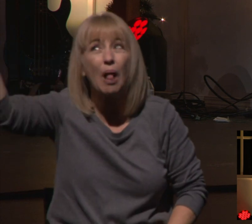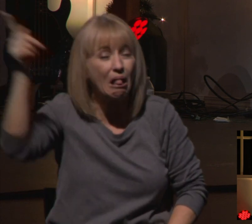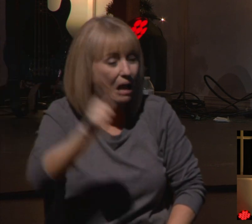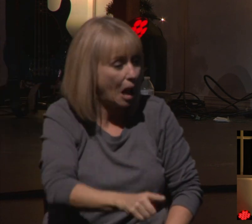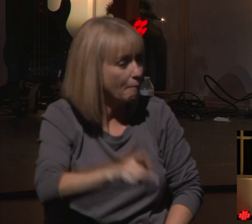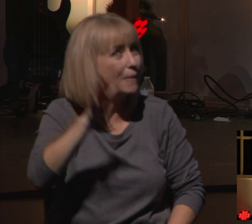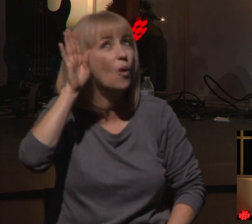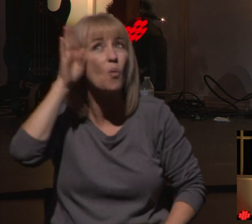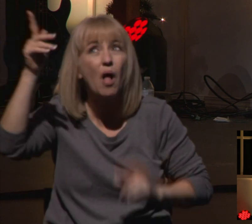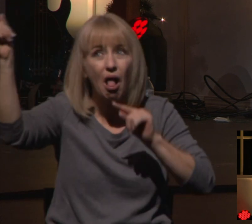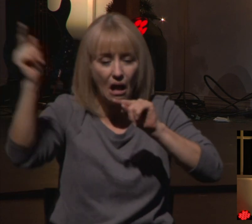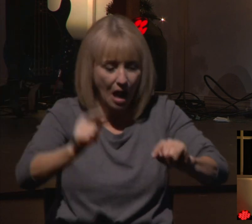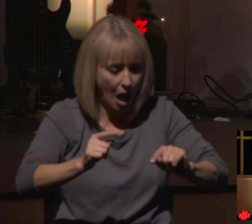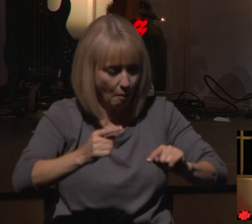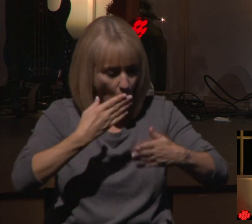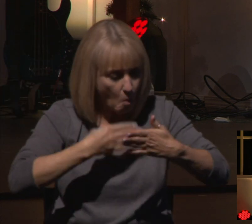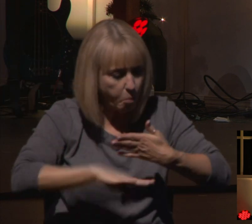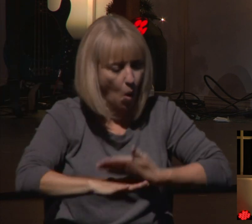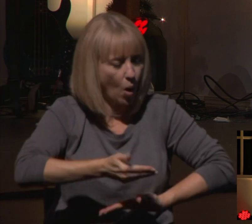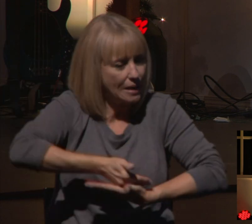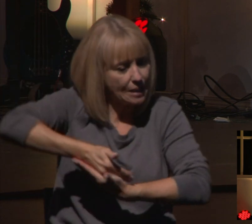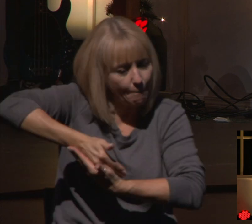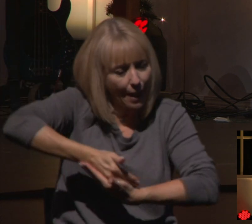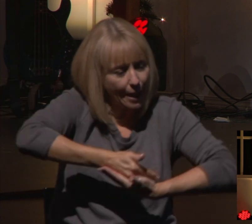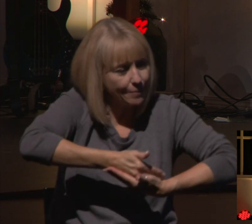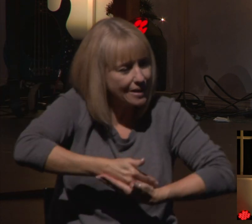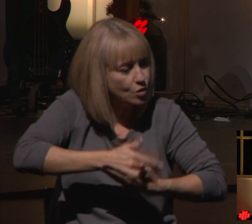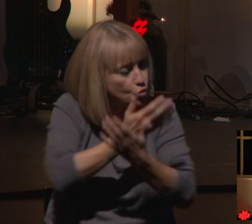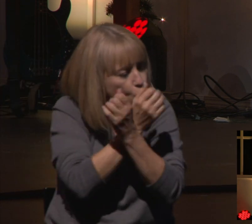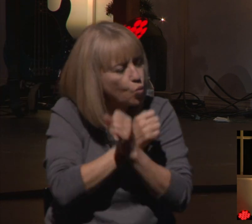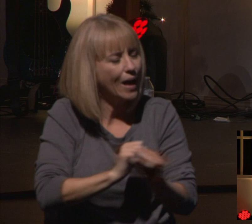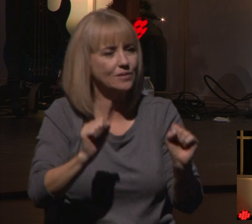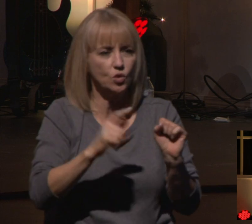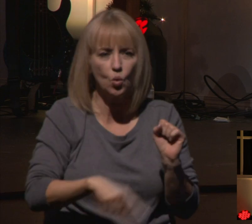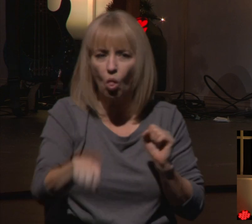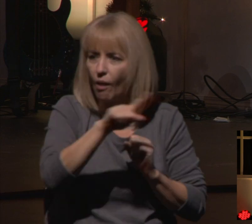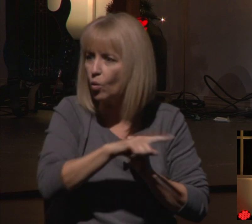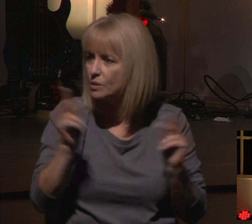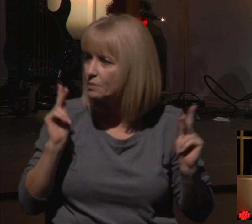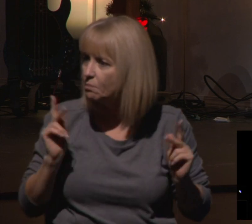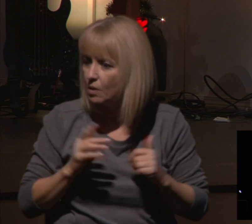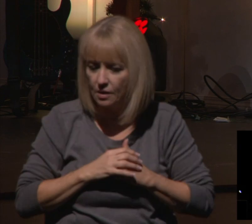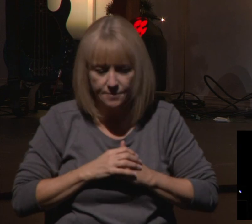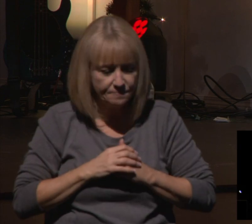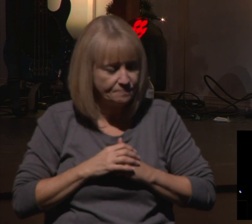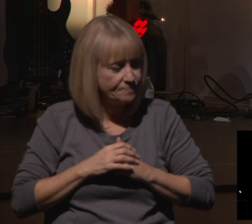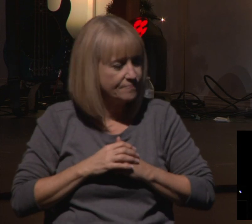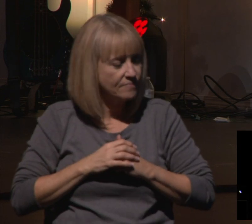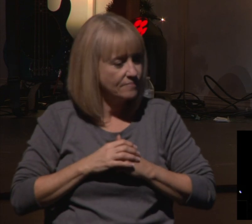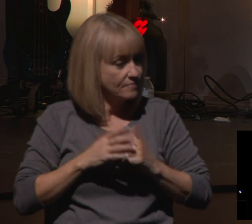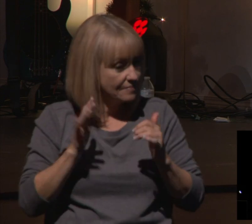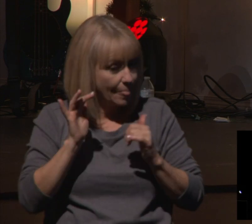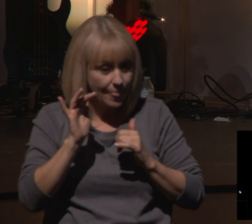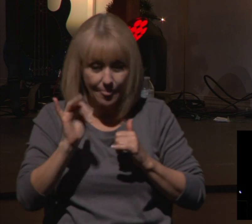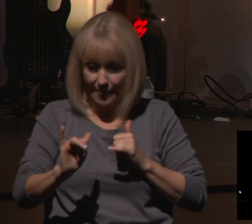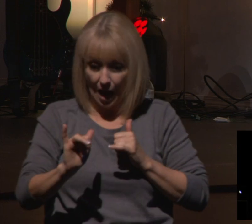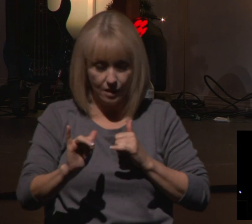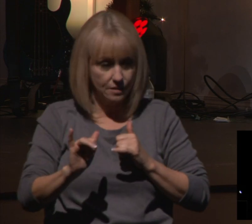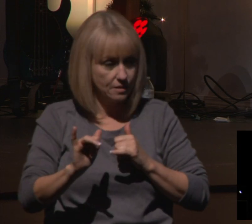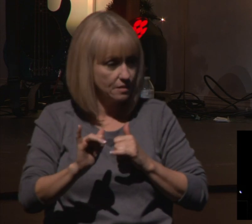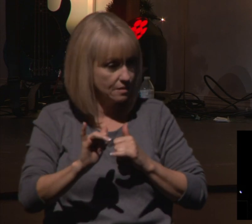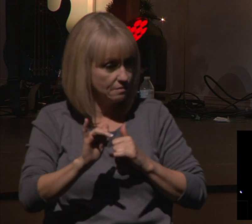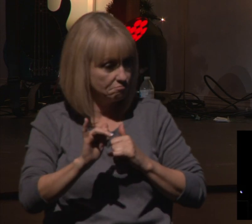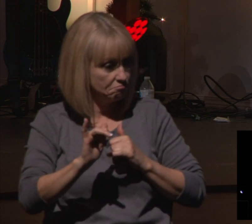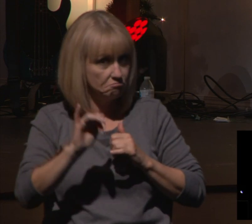to rescue people who were scattered in exile. And with this child, he would invite his people